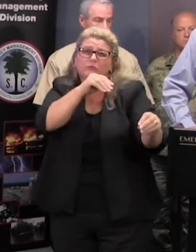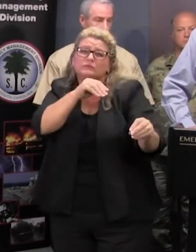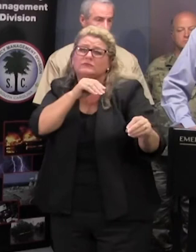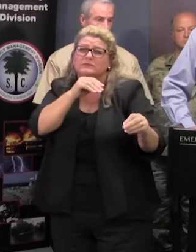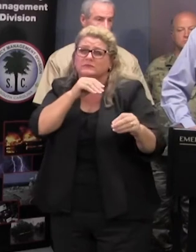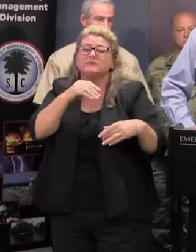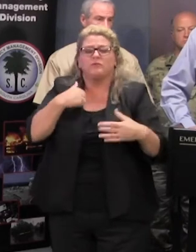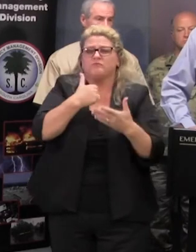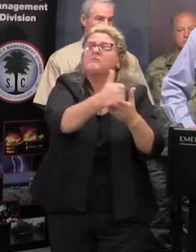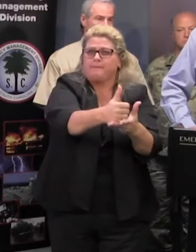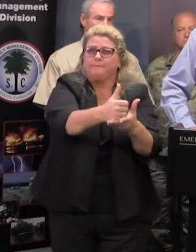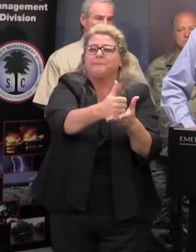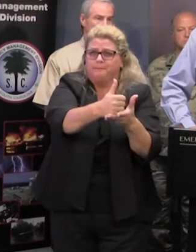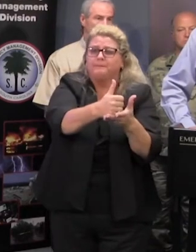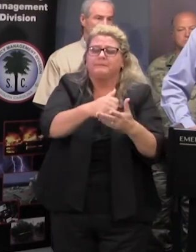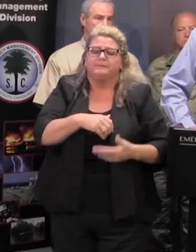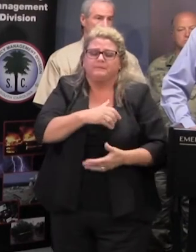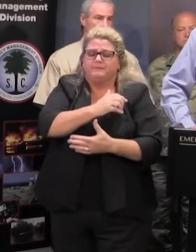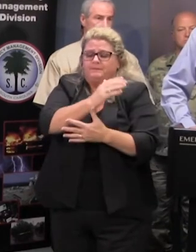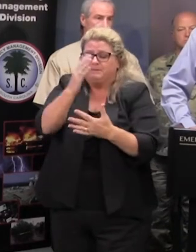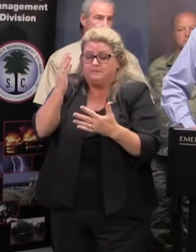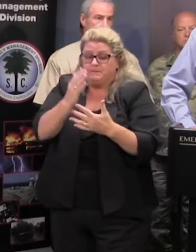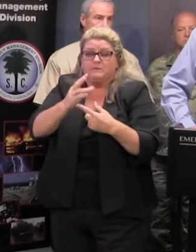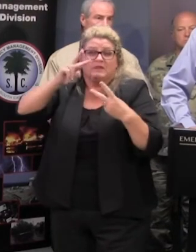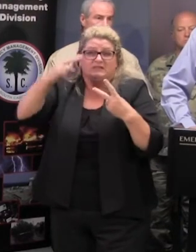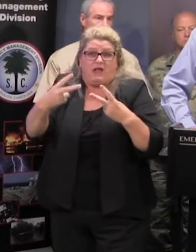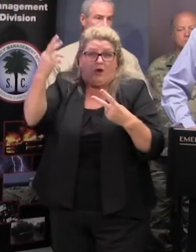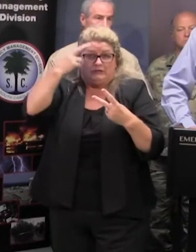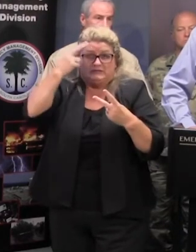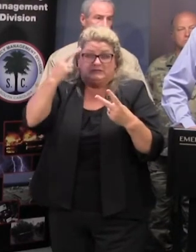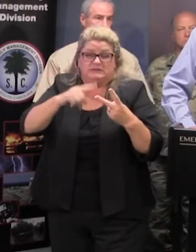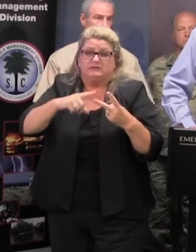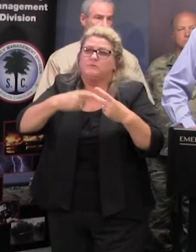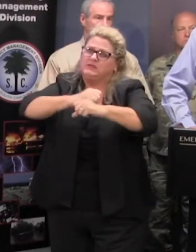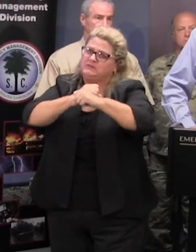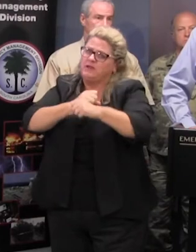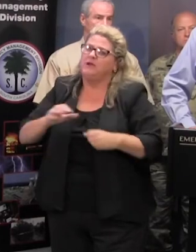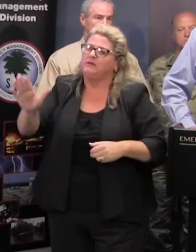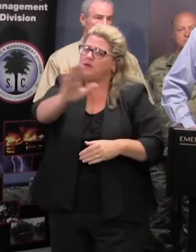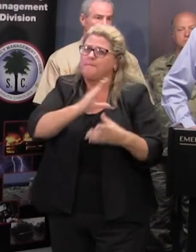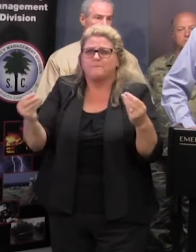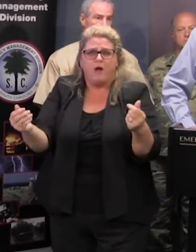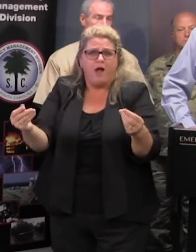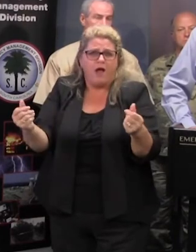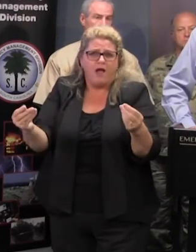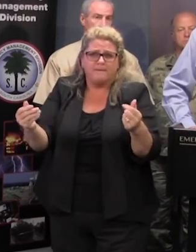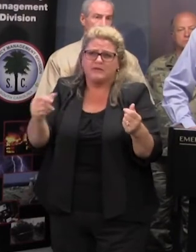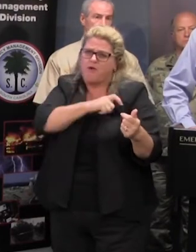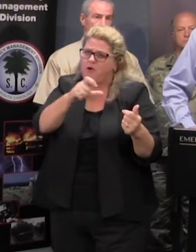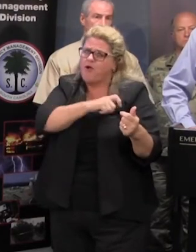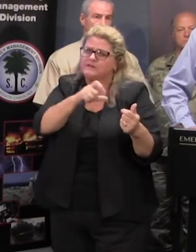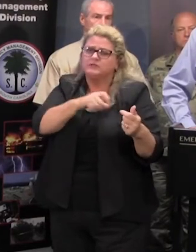affected area we will do so for evacuation secondary to that with protection of property we'll have our officers there